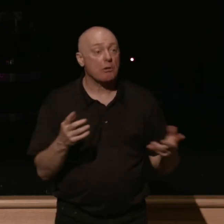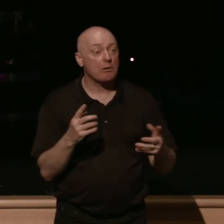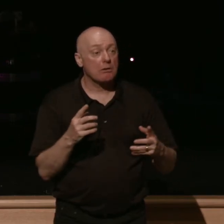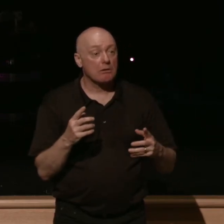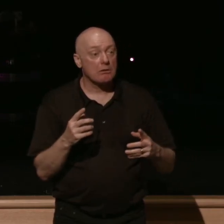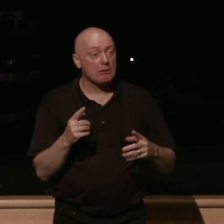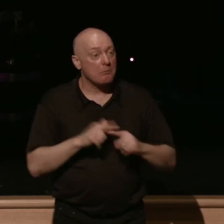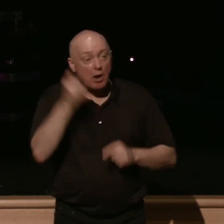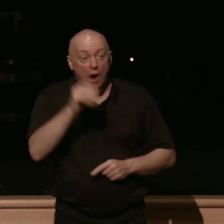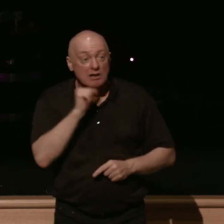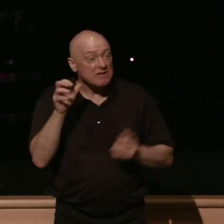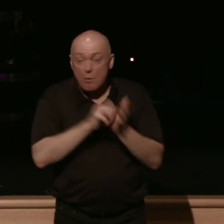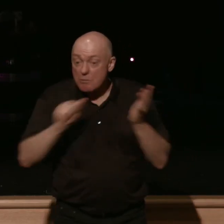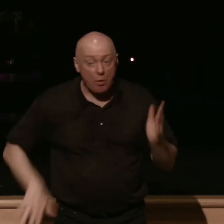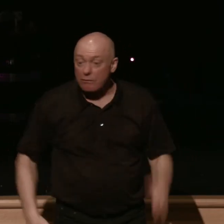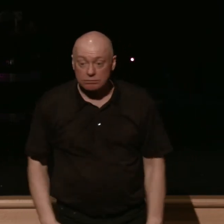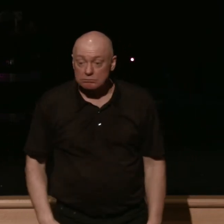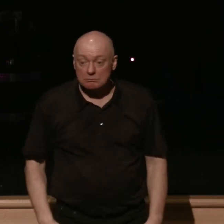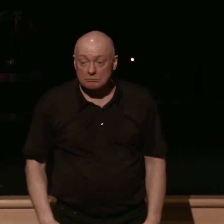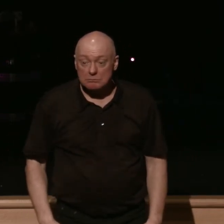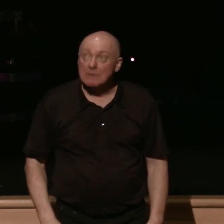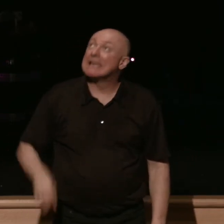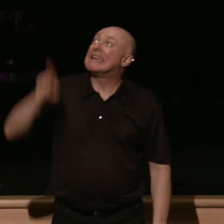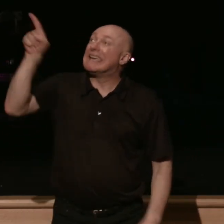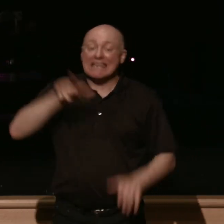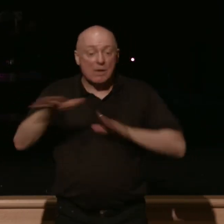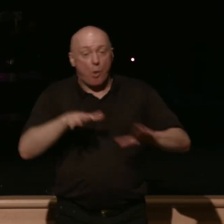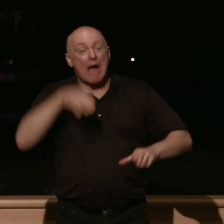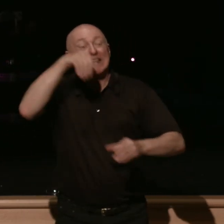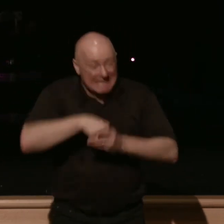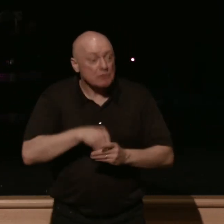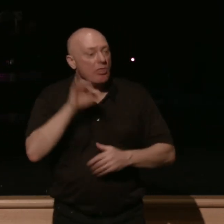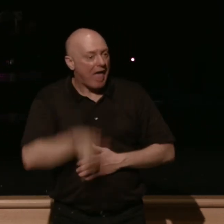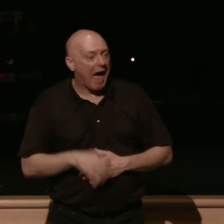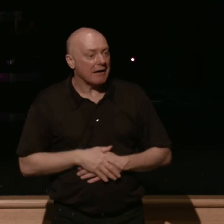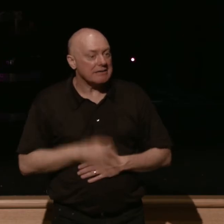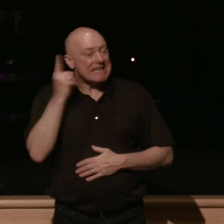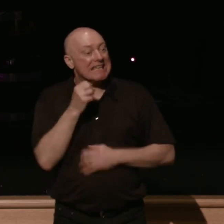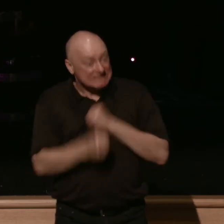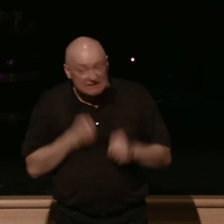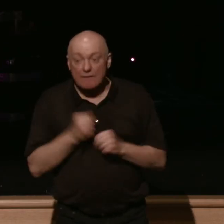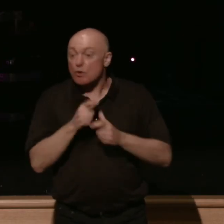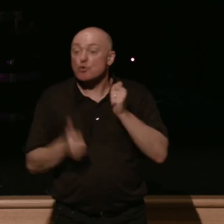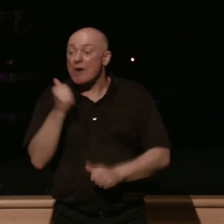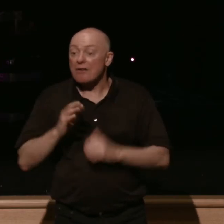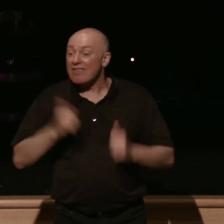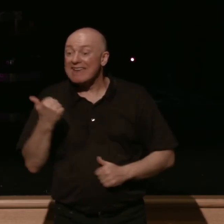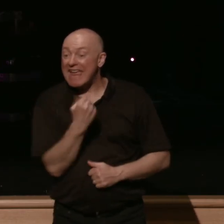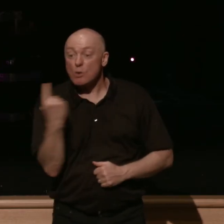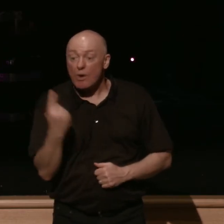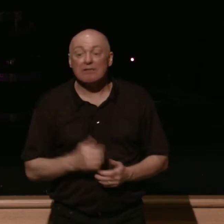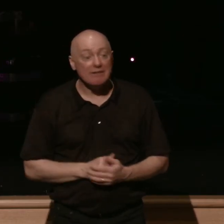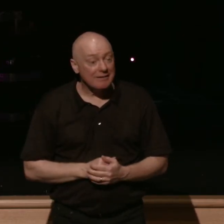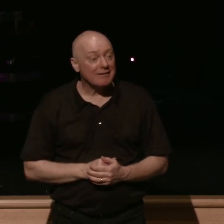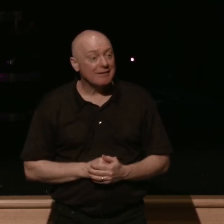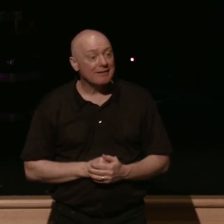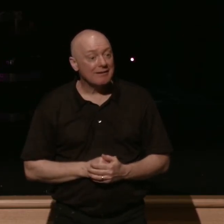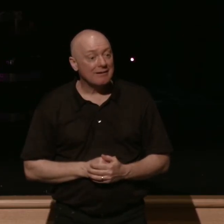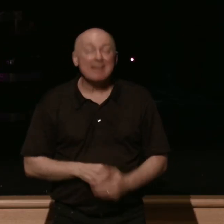removed from that our god is the one who walked into that our god is the one who suffered greater than anyone suffered he's the one who